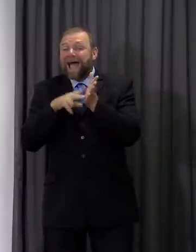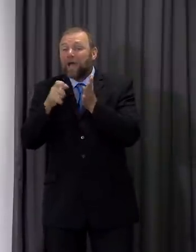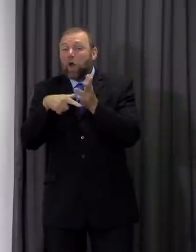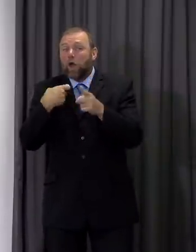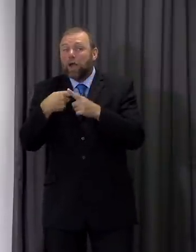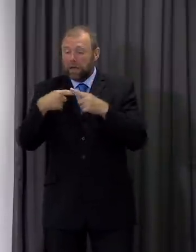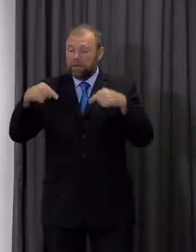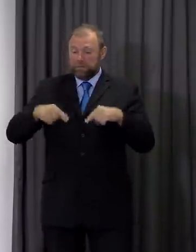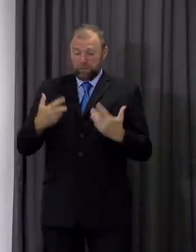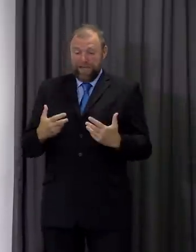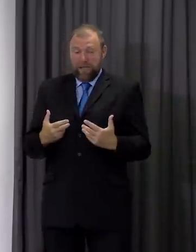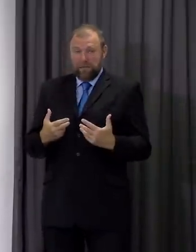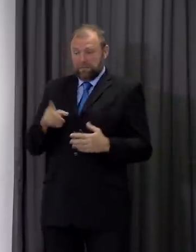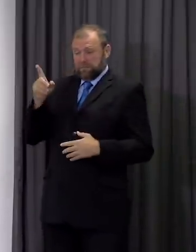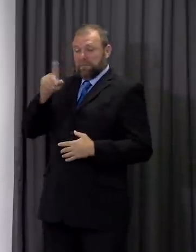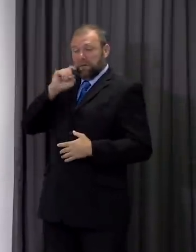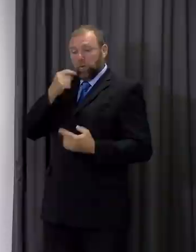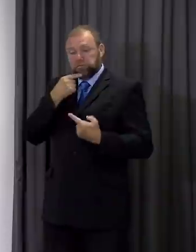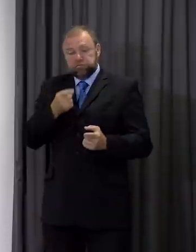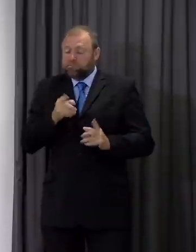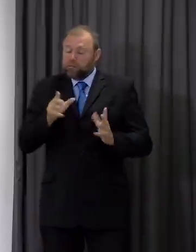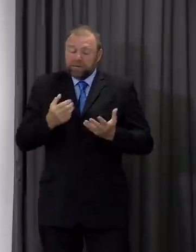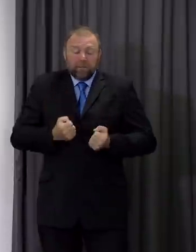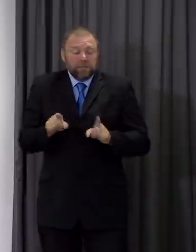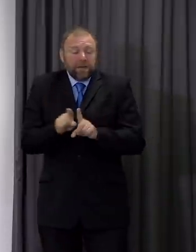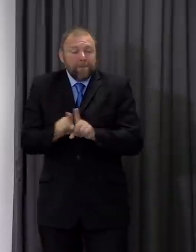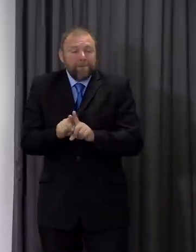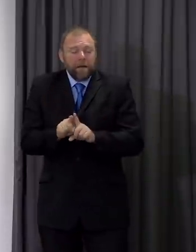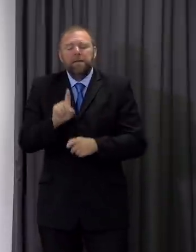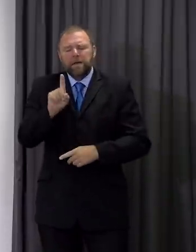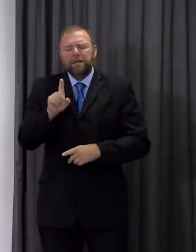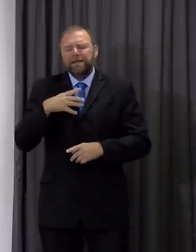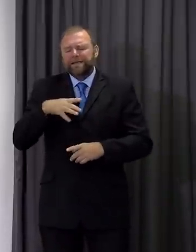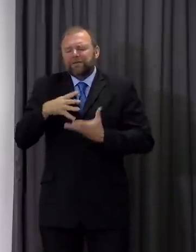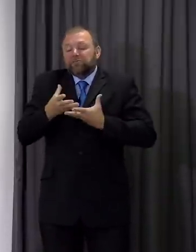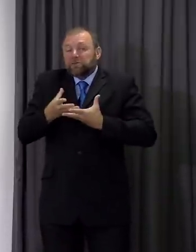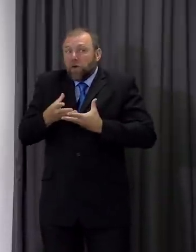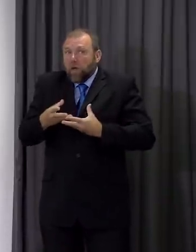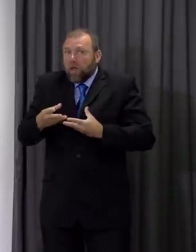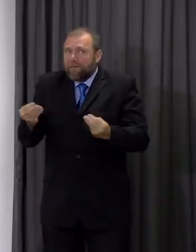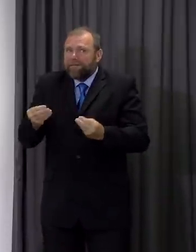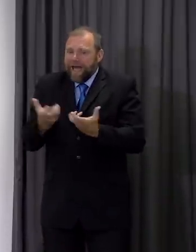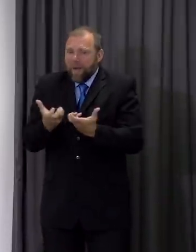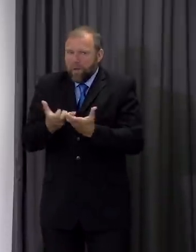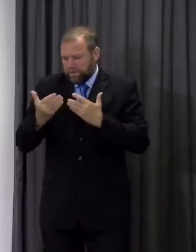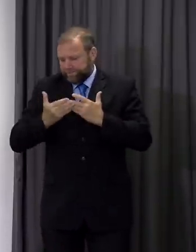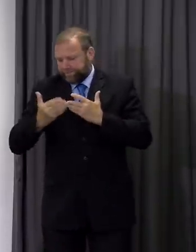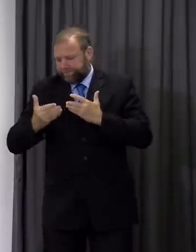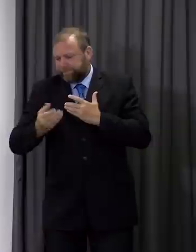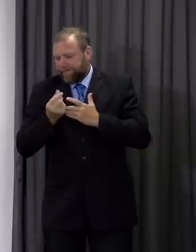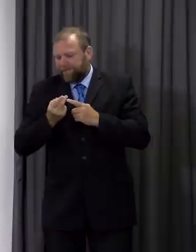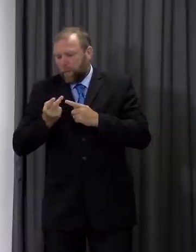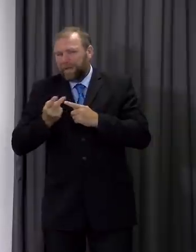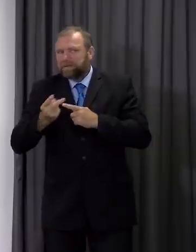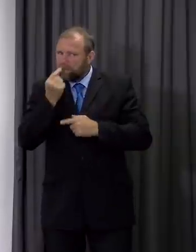as urgently as possible, but I don't think it's going to be resolved for a number of weeks. And that follows a conversation, a constructive